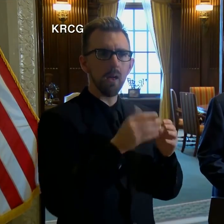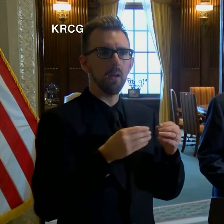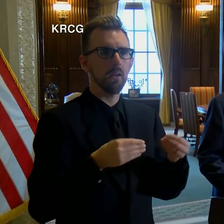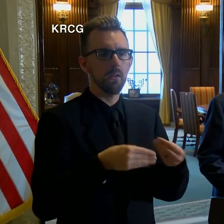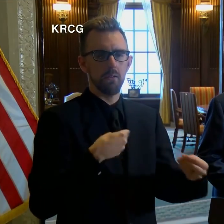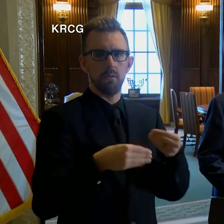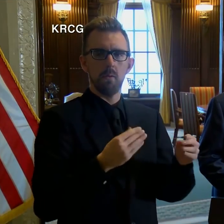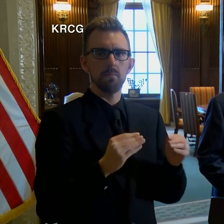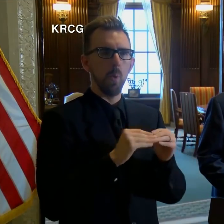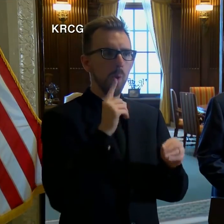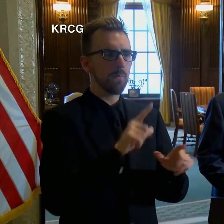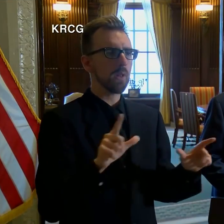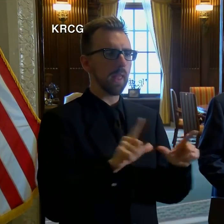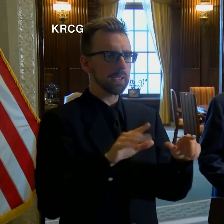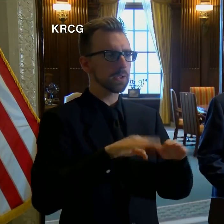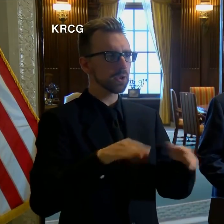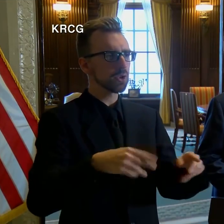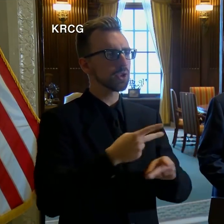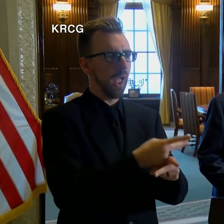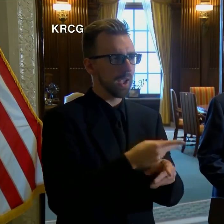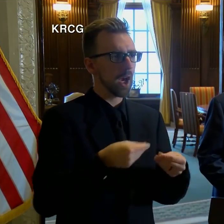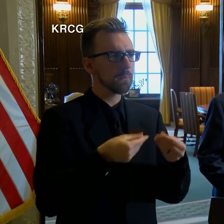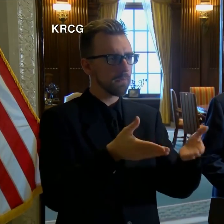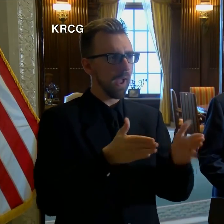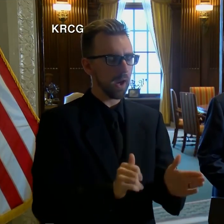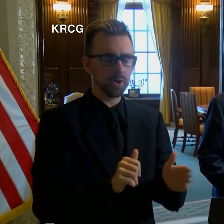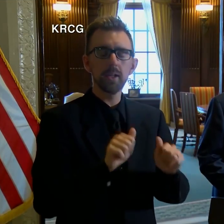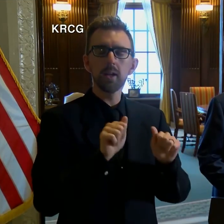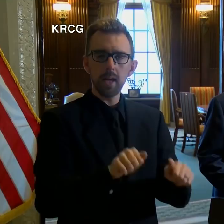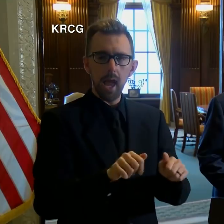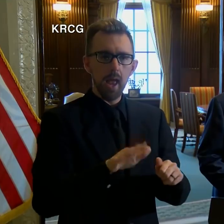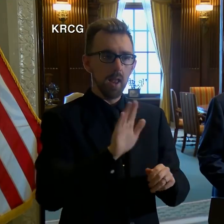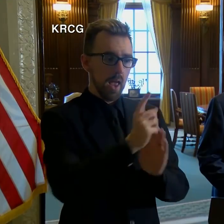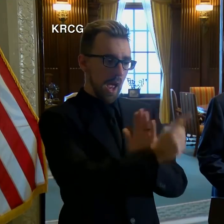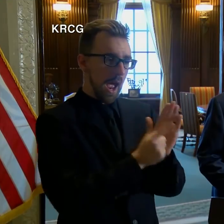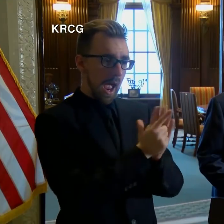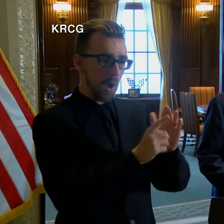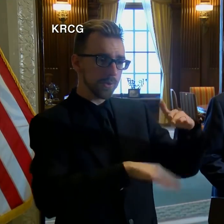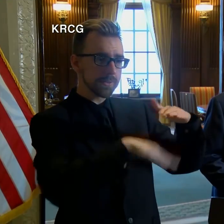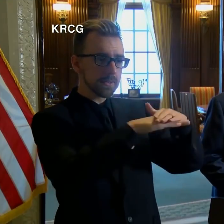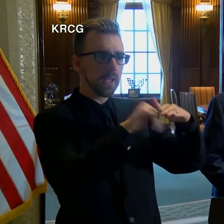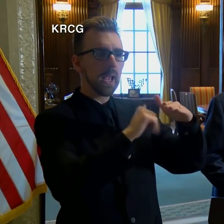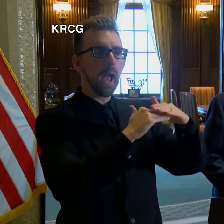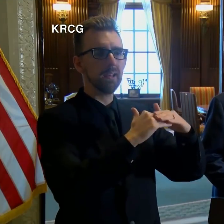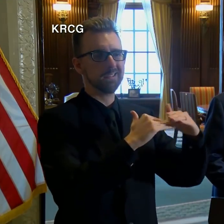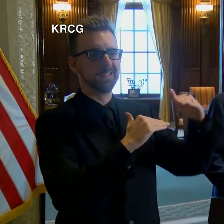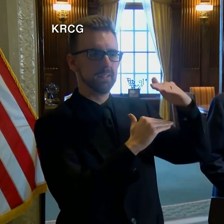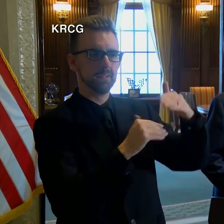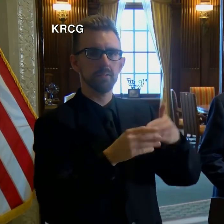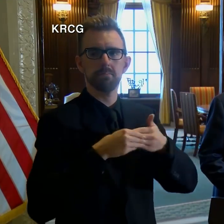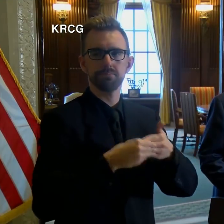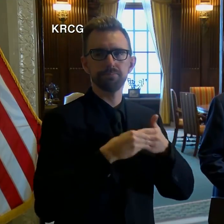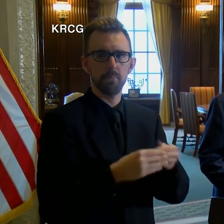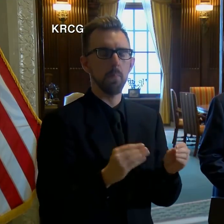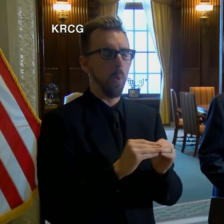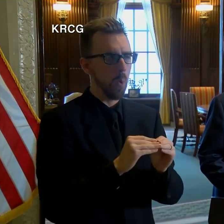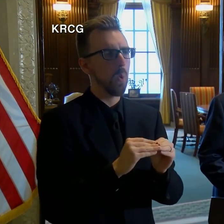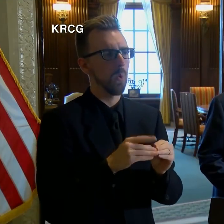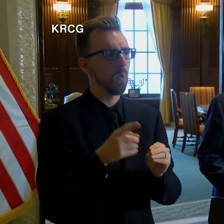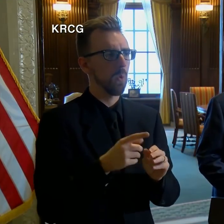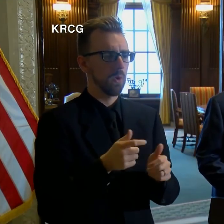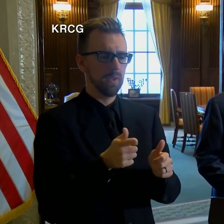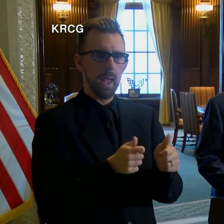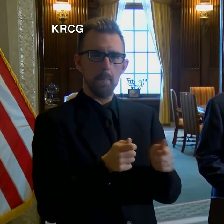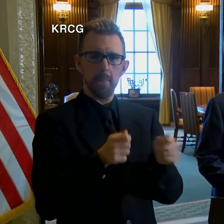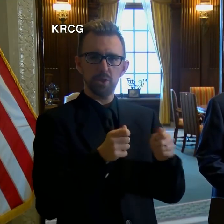child care providers to allow them to extend their hours of care and ease the administrative burdens related